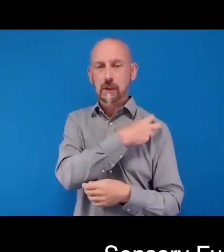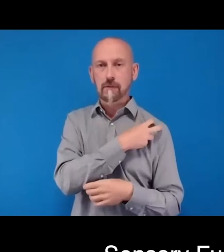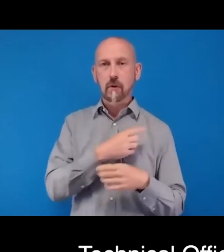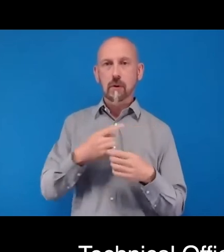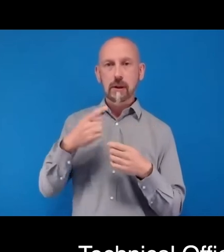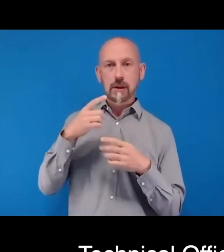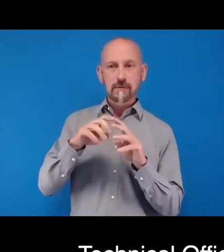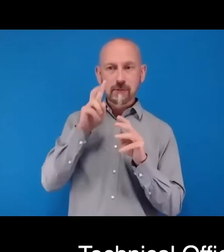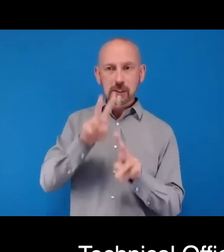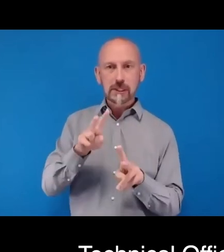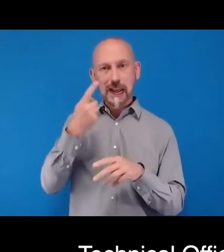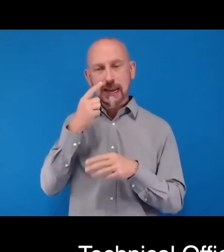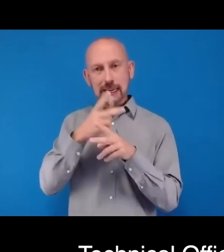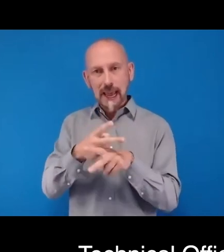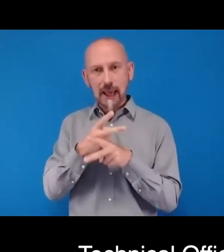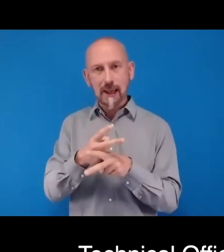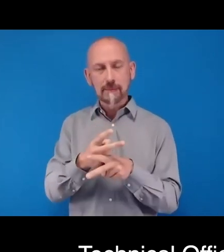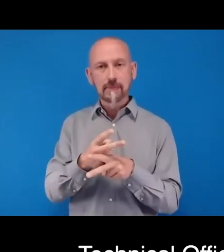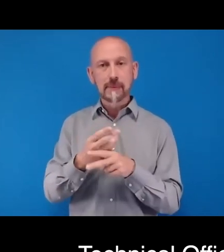Alakos, please, the floor is yours.